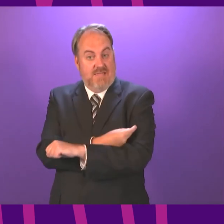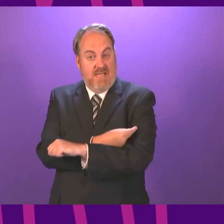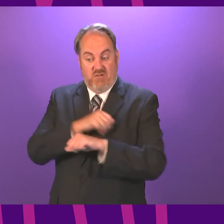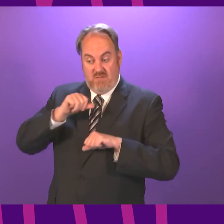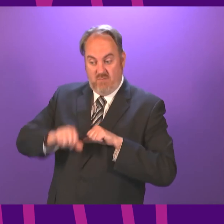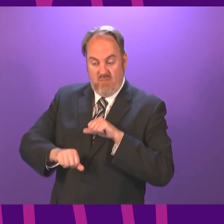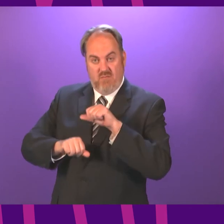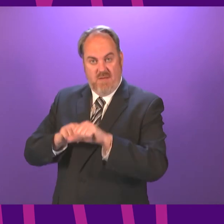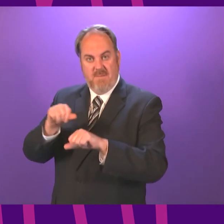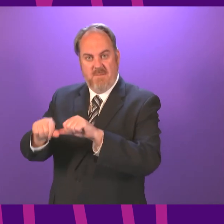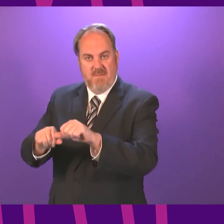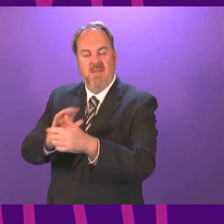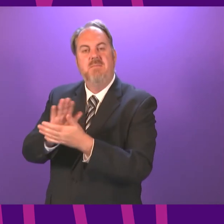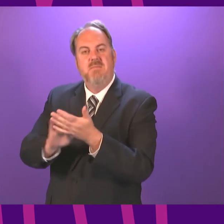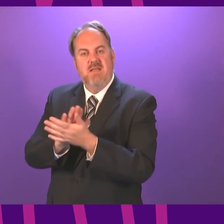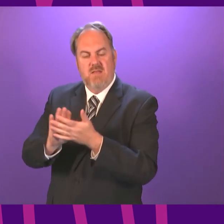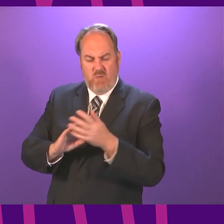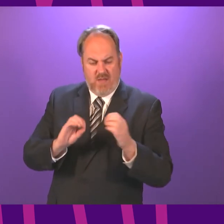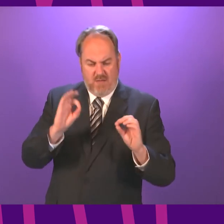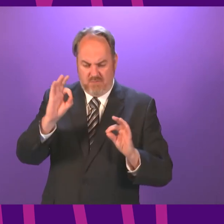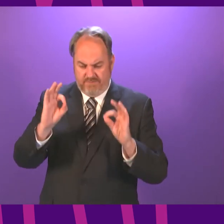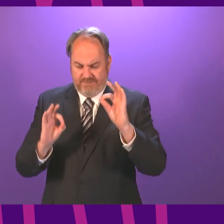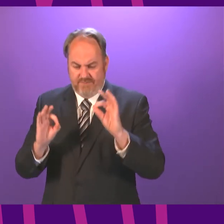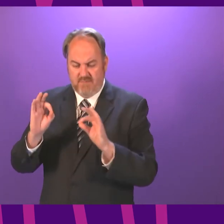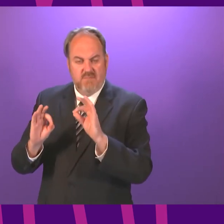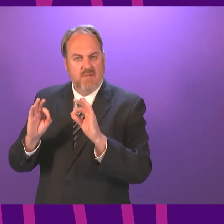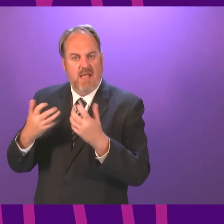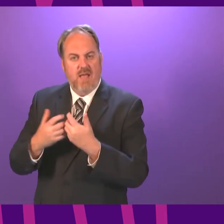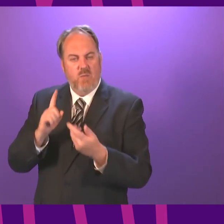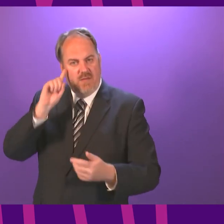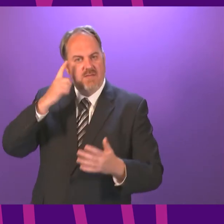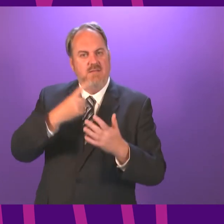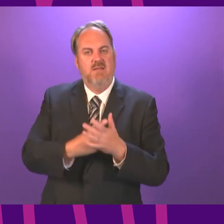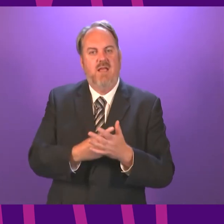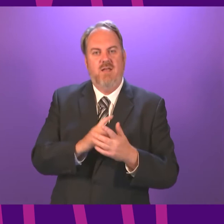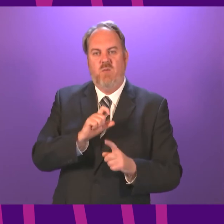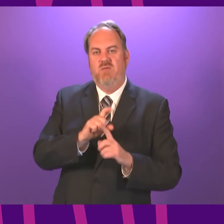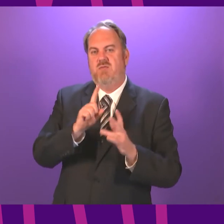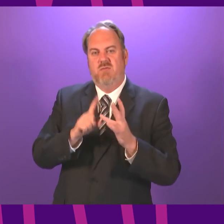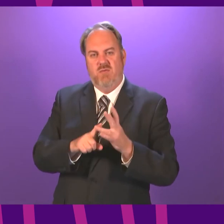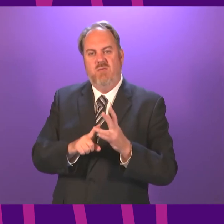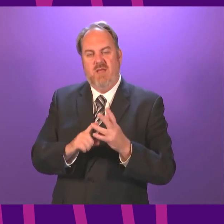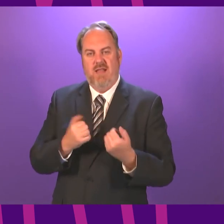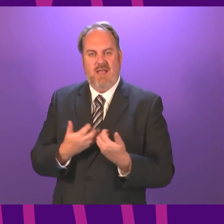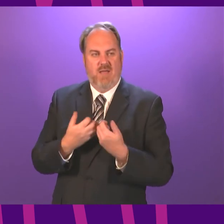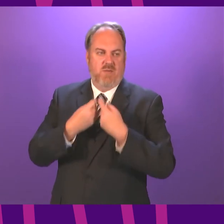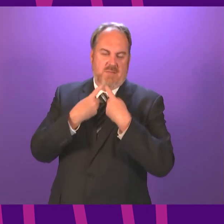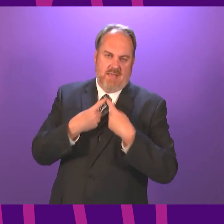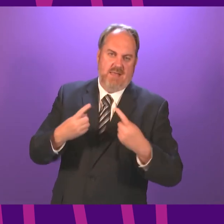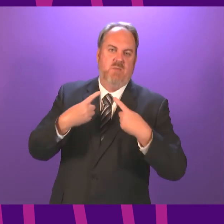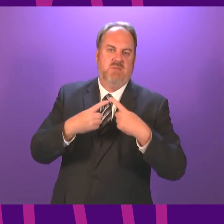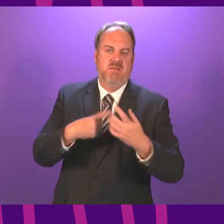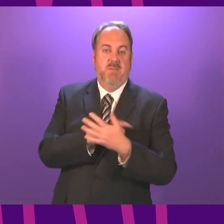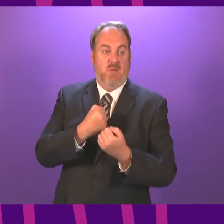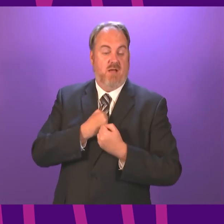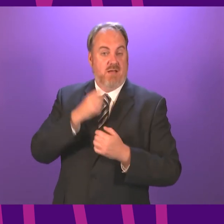to be the basis upon which we make our decisions and that has informed the decision making that the Government has undertaken in this particular case